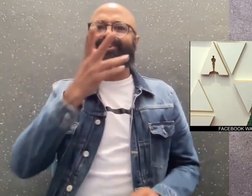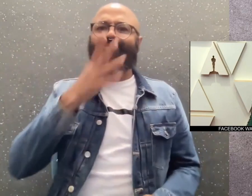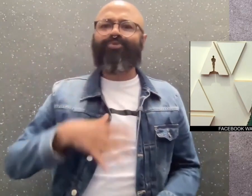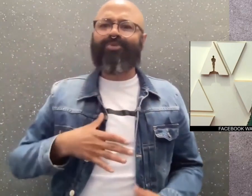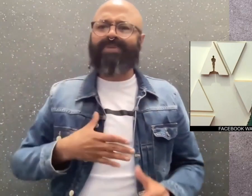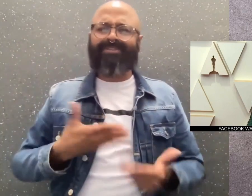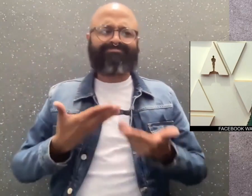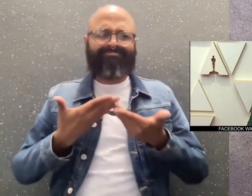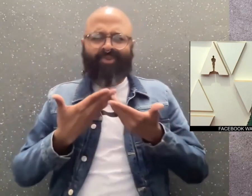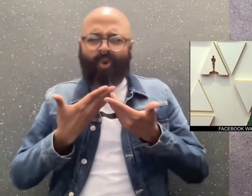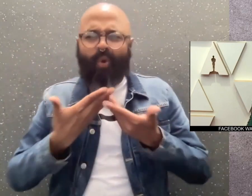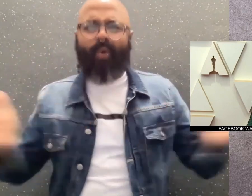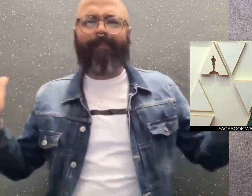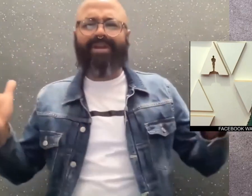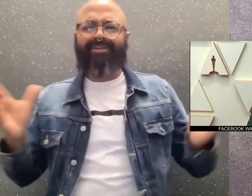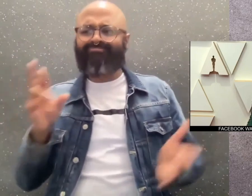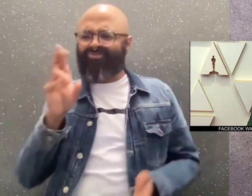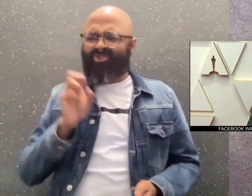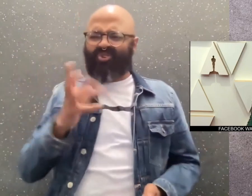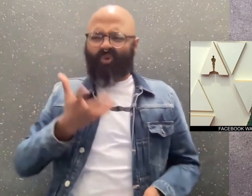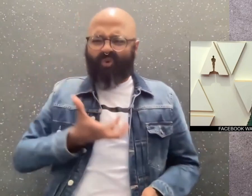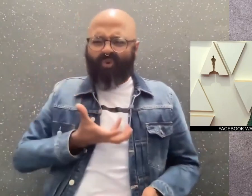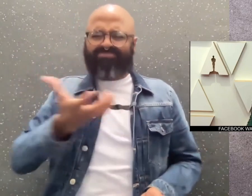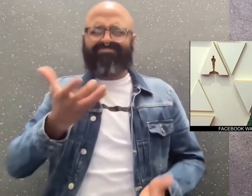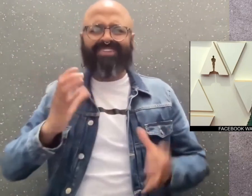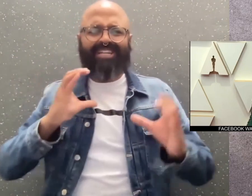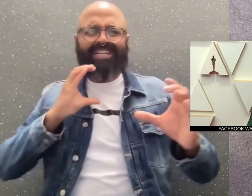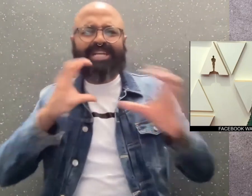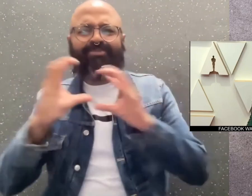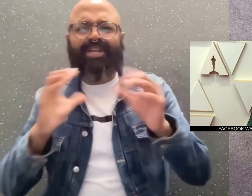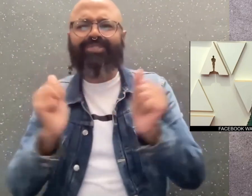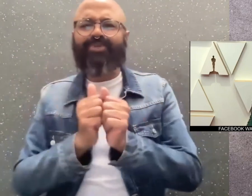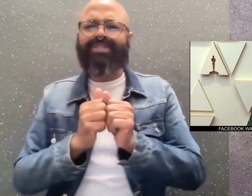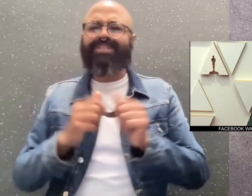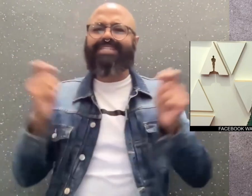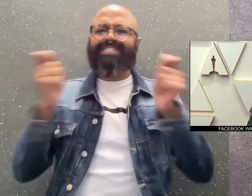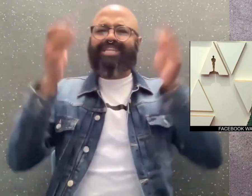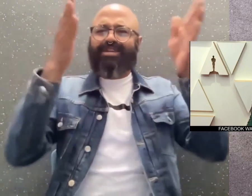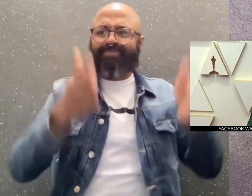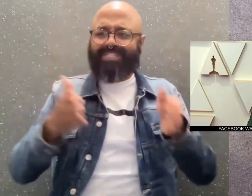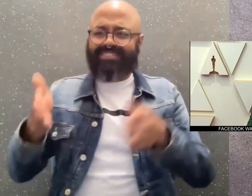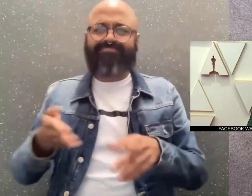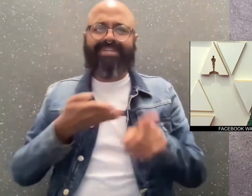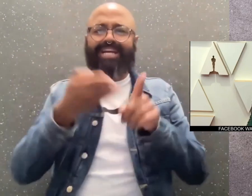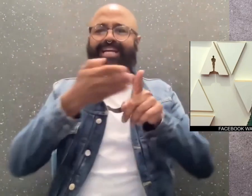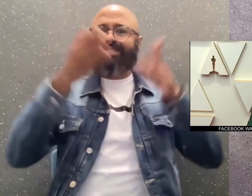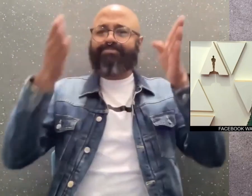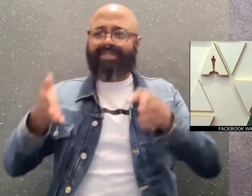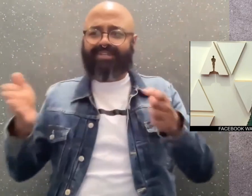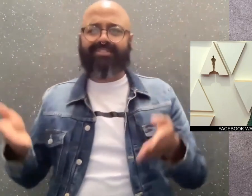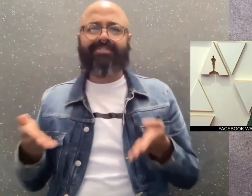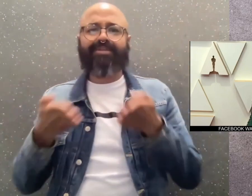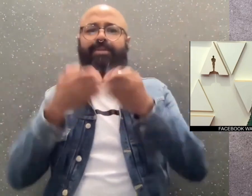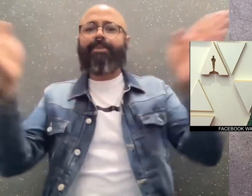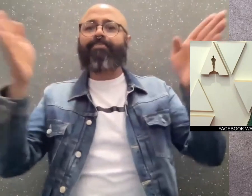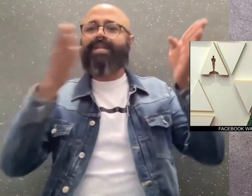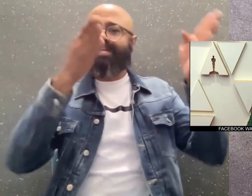The show featured the three women having open and raw conversations with celebrities, experts, and public